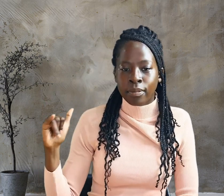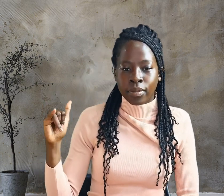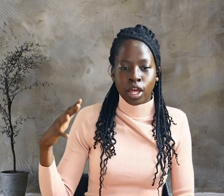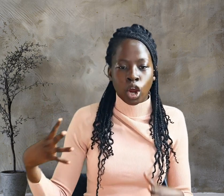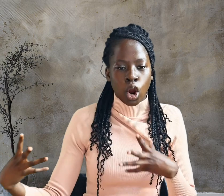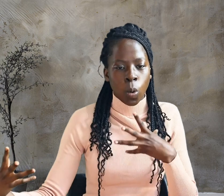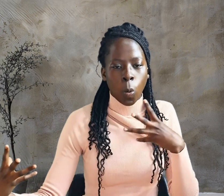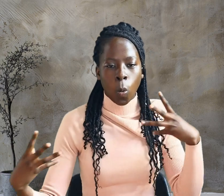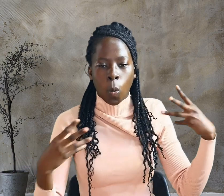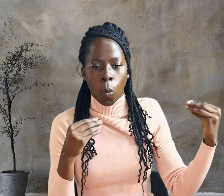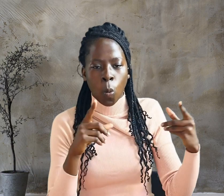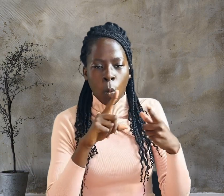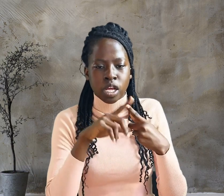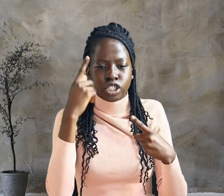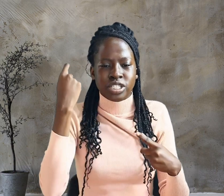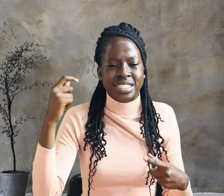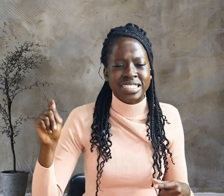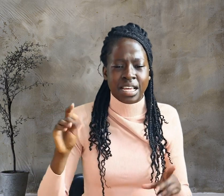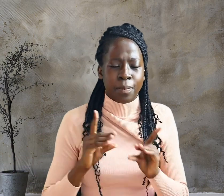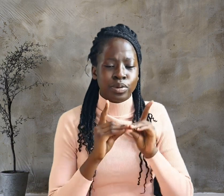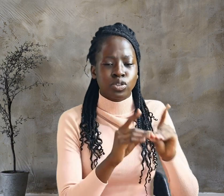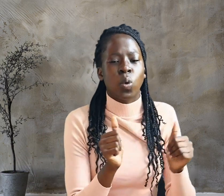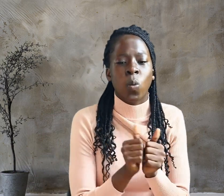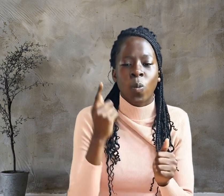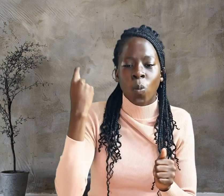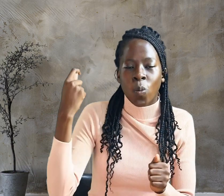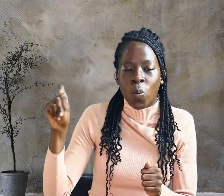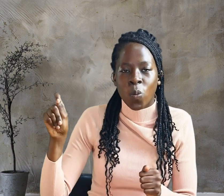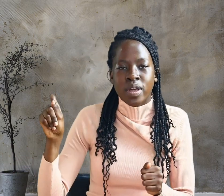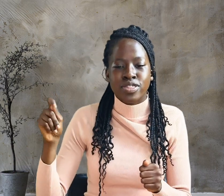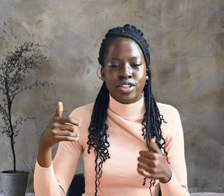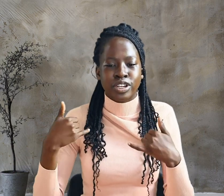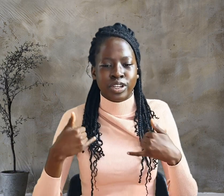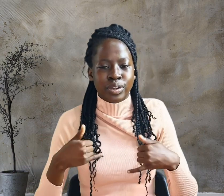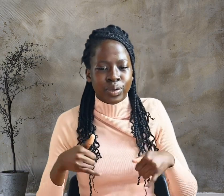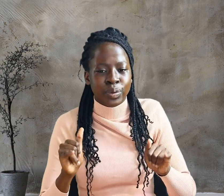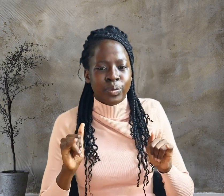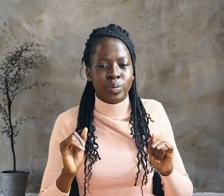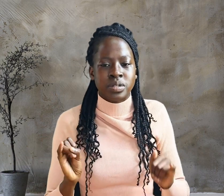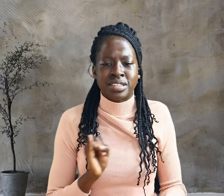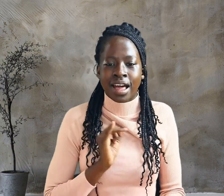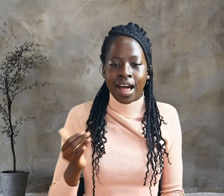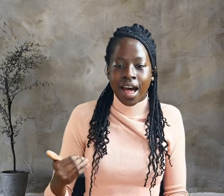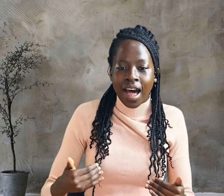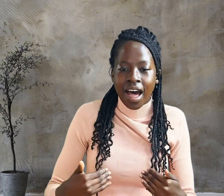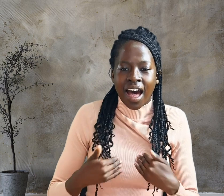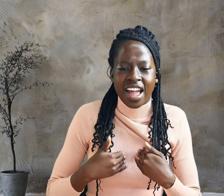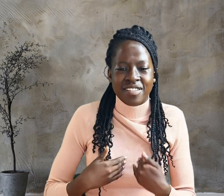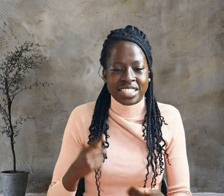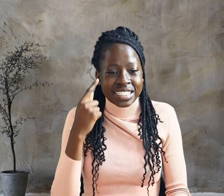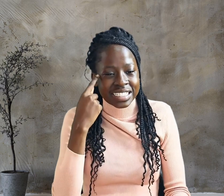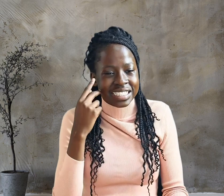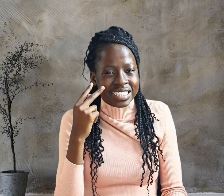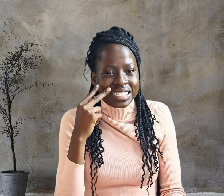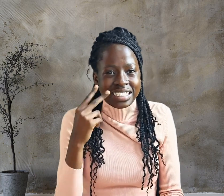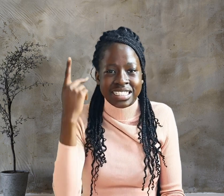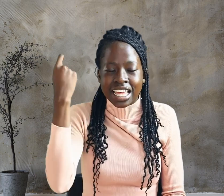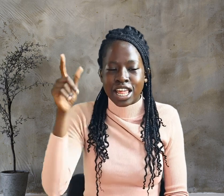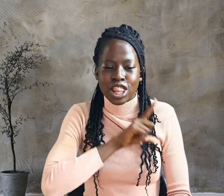Mary went to the disciples with the news, I have seen the Lord. And she told them